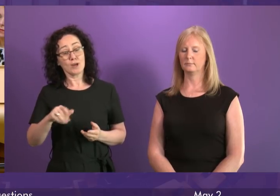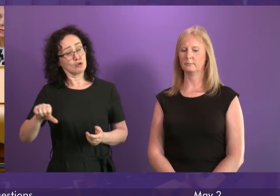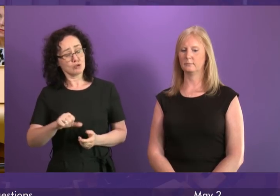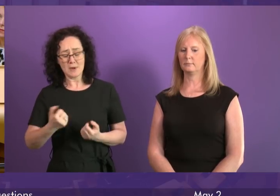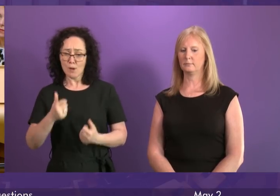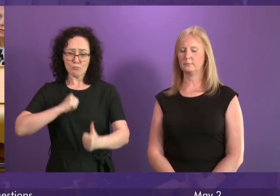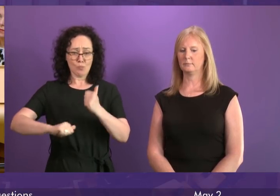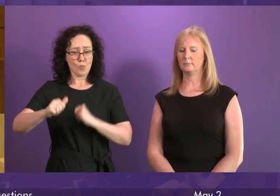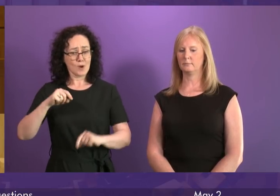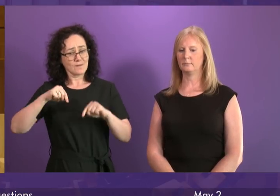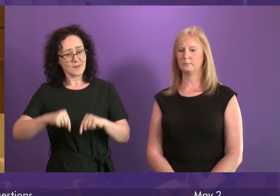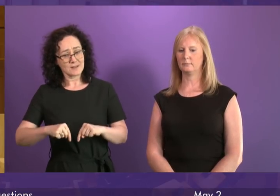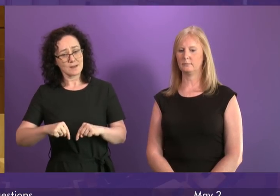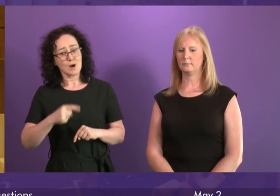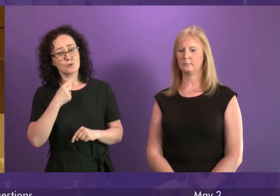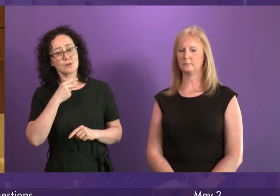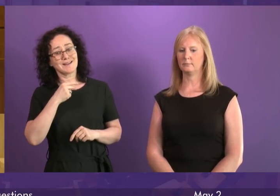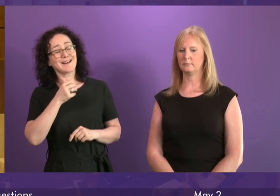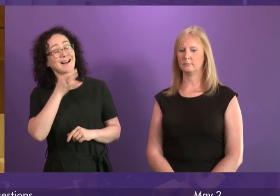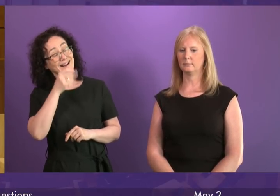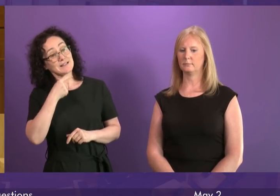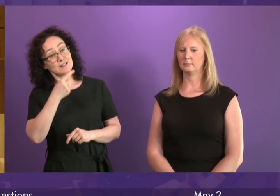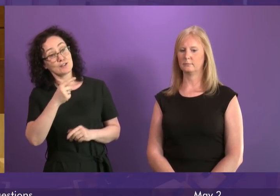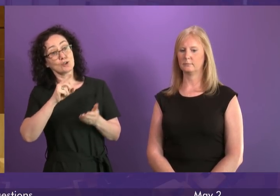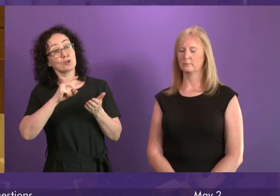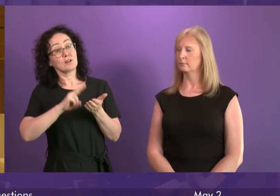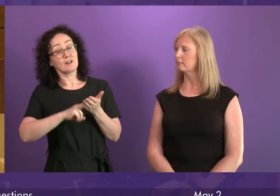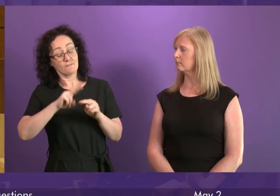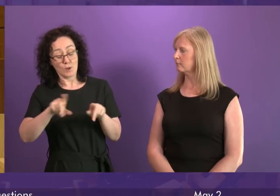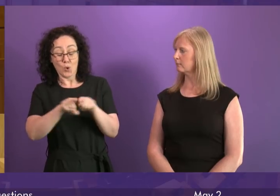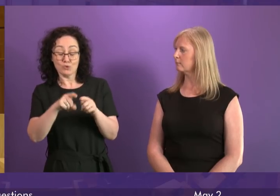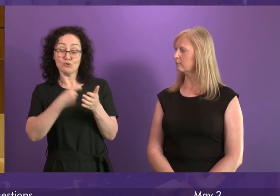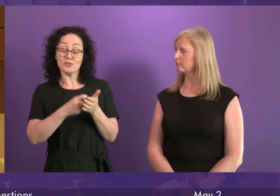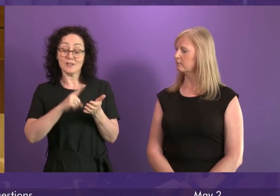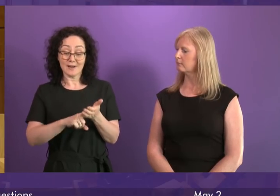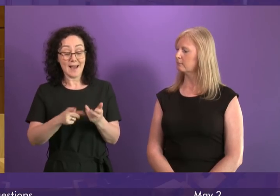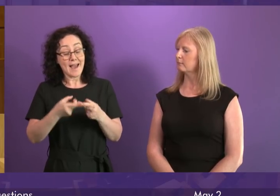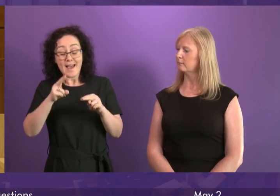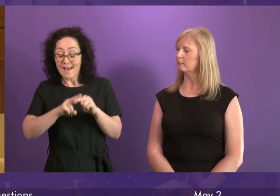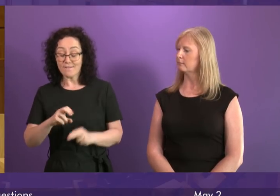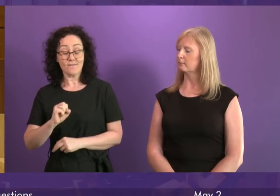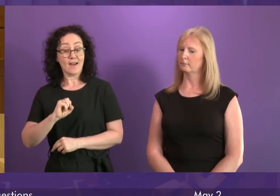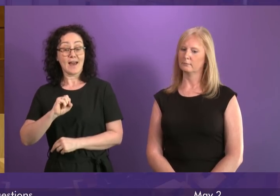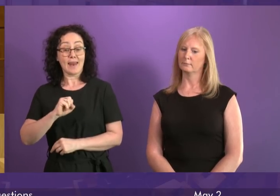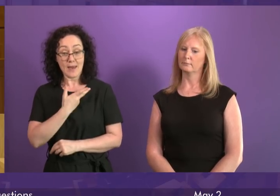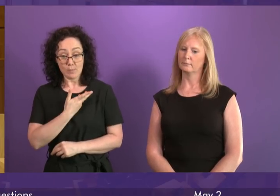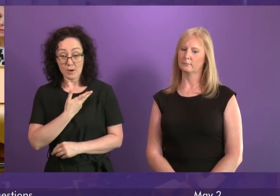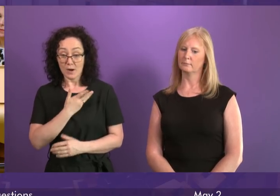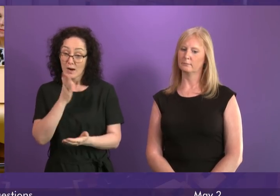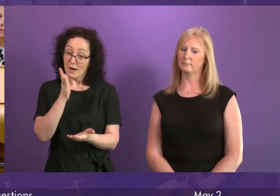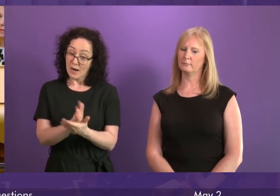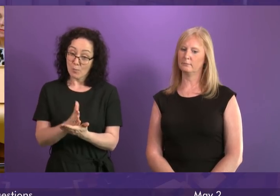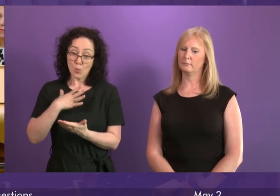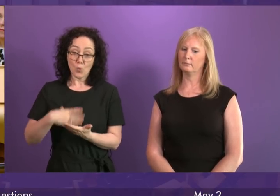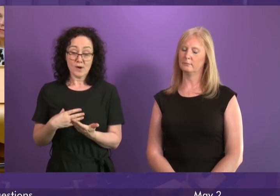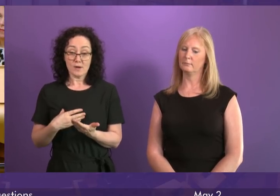should be proud of and I would say to Neil Finlay as I said to Richard Leonard if Labour as I believe they sincerely do want to